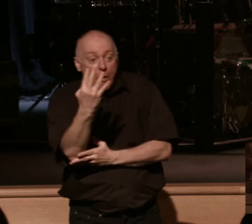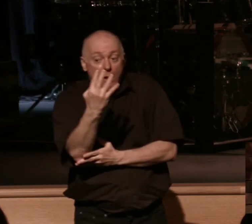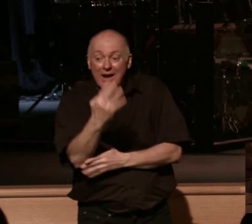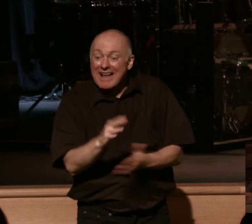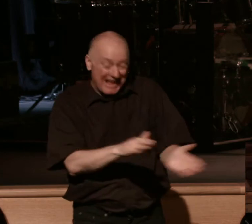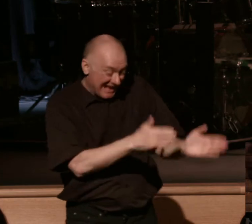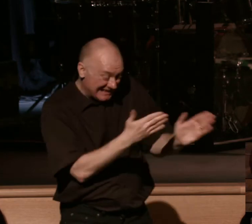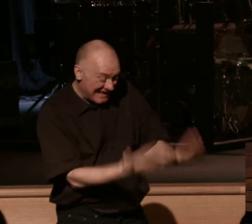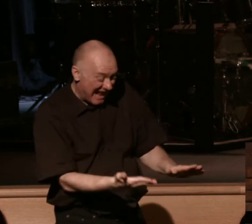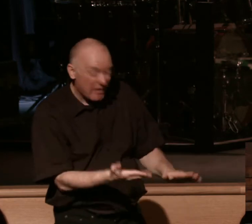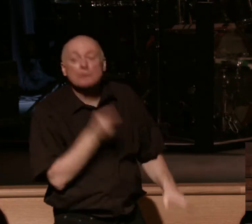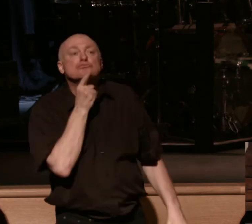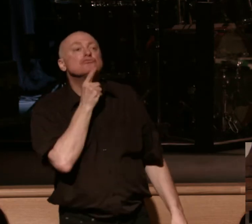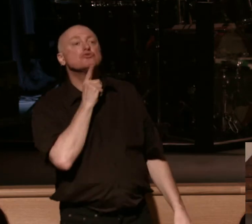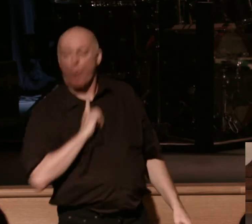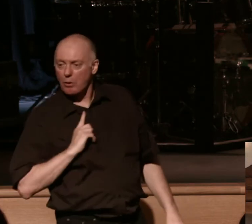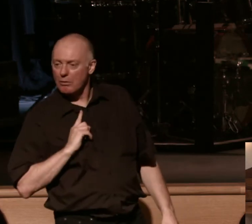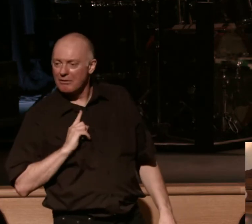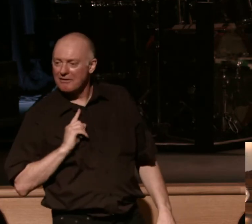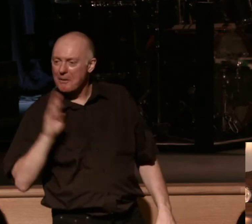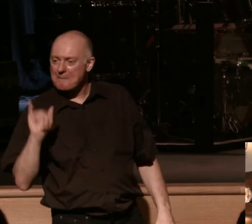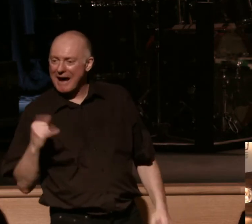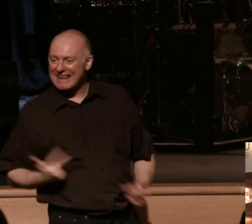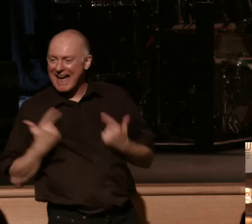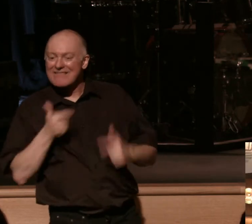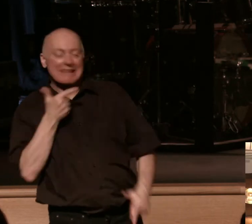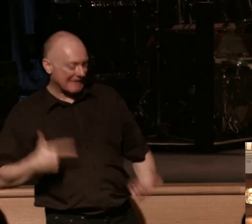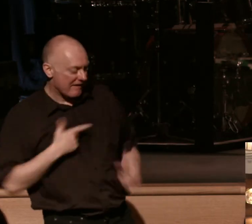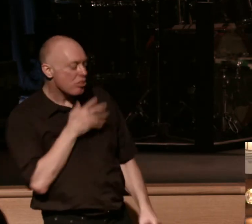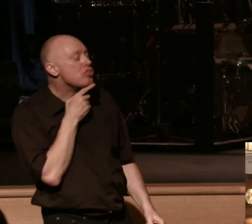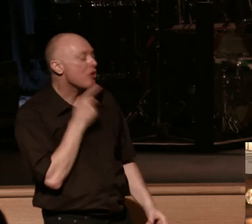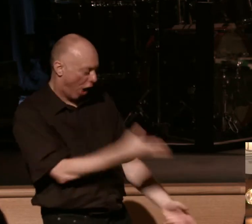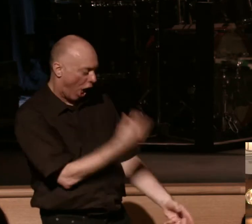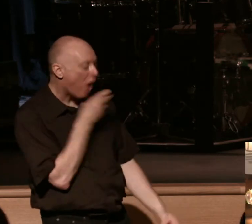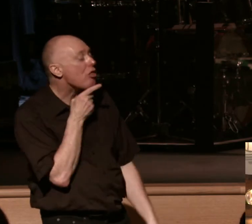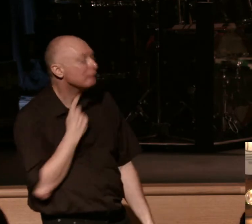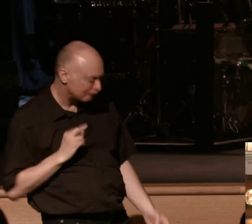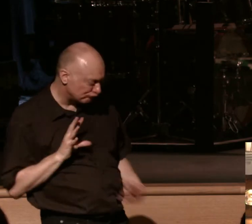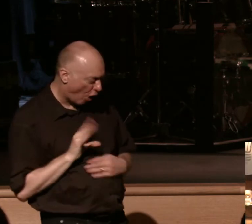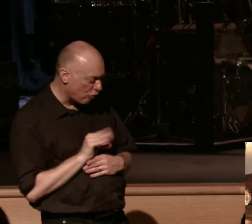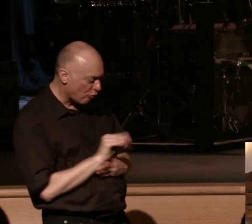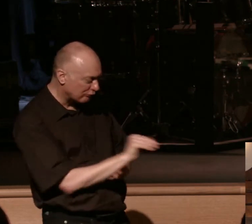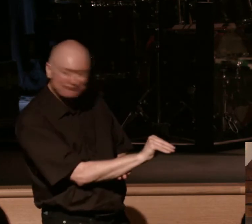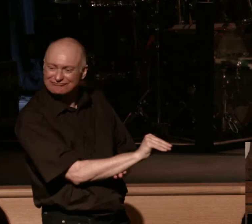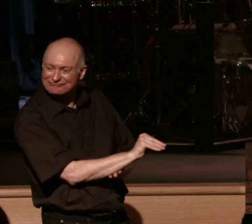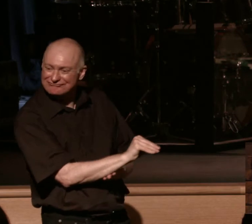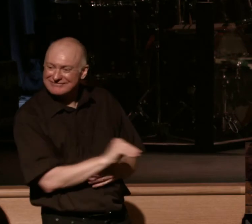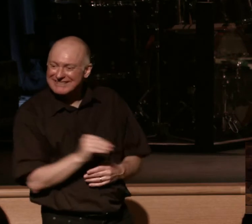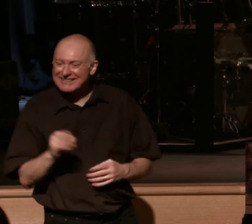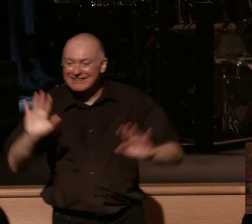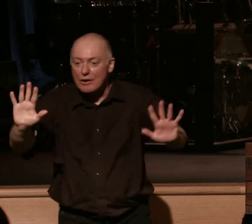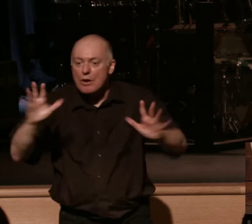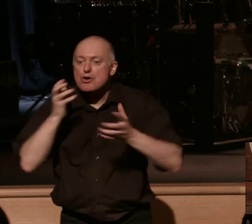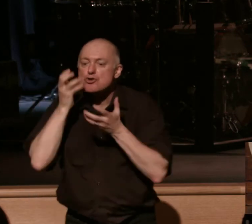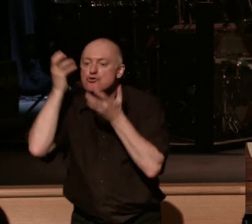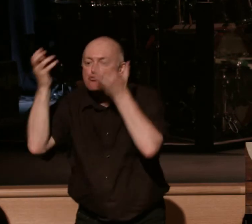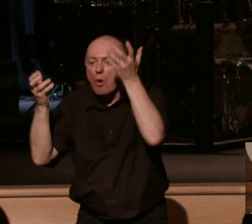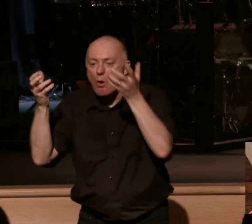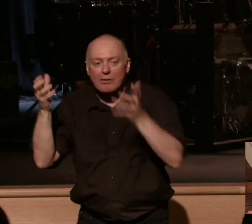will be swallowed up by life so we groan and we're burdened now groaning can hear this groaning's not whining